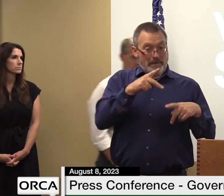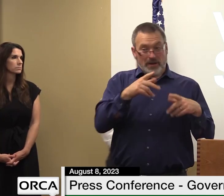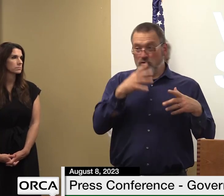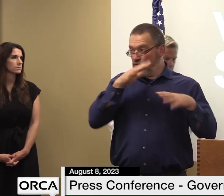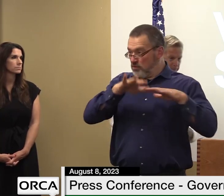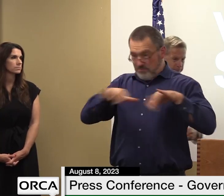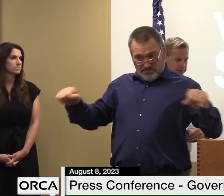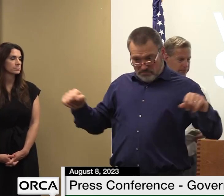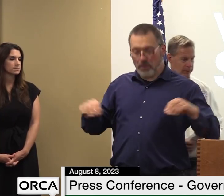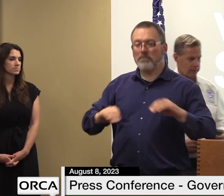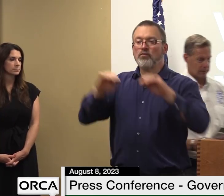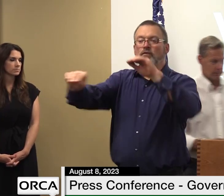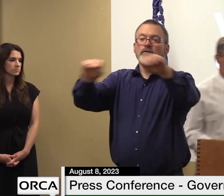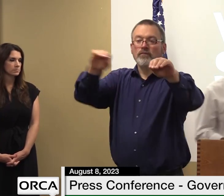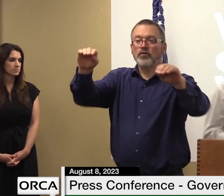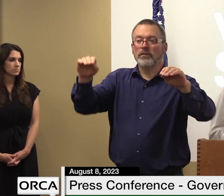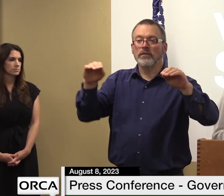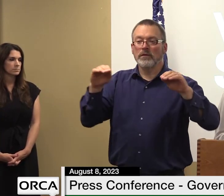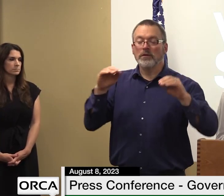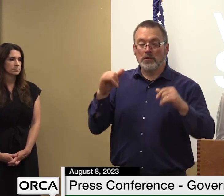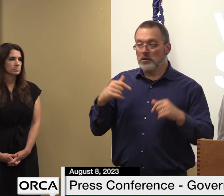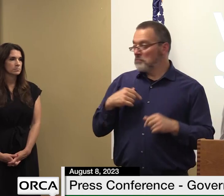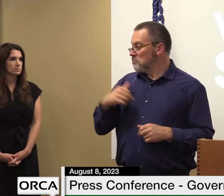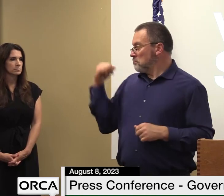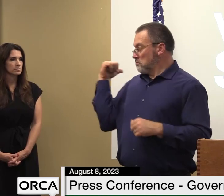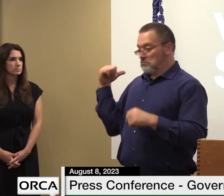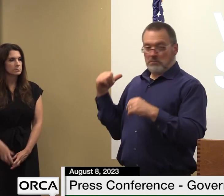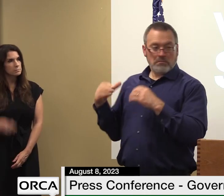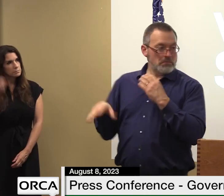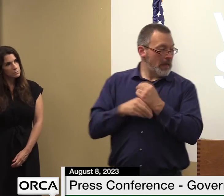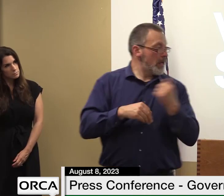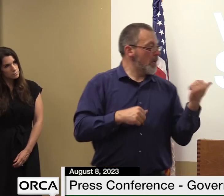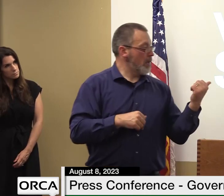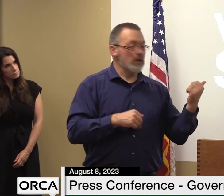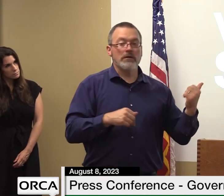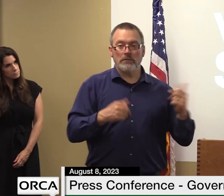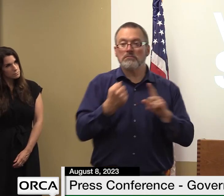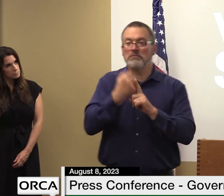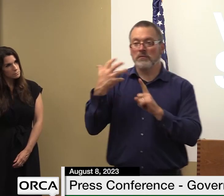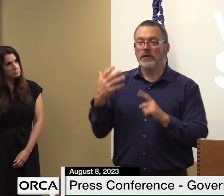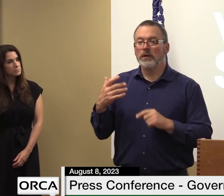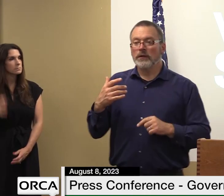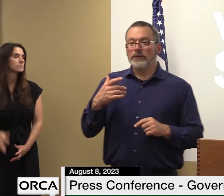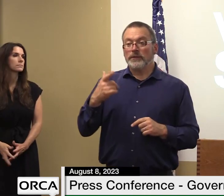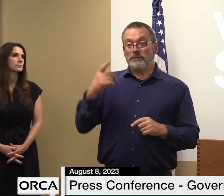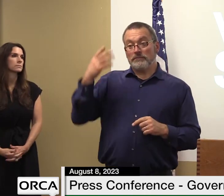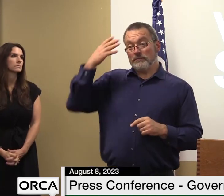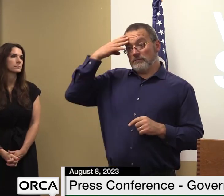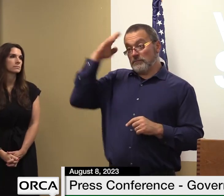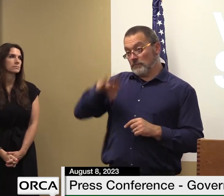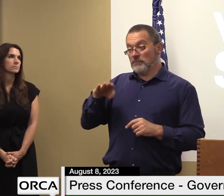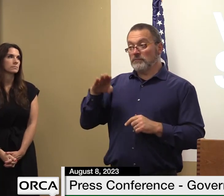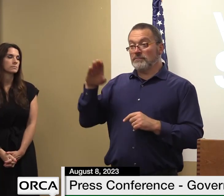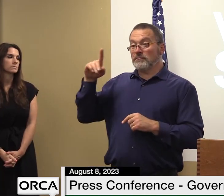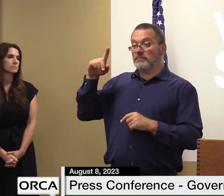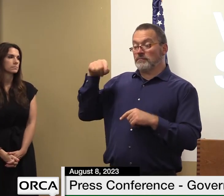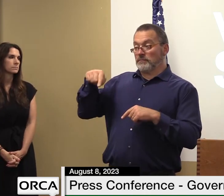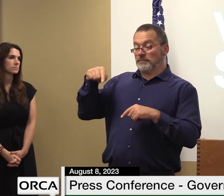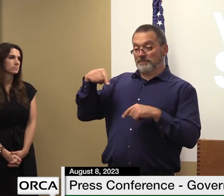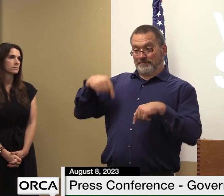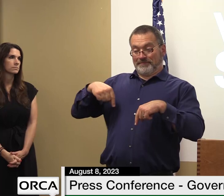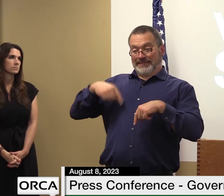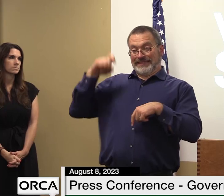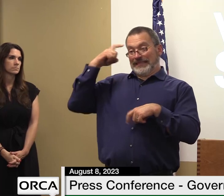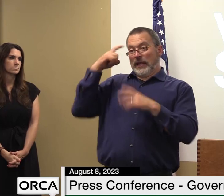add anything to that thank you governor we're awaiting the the request from the state for direct